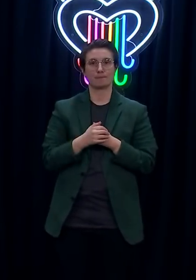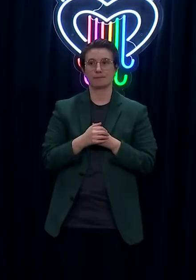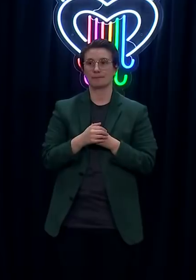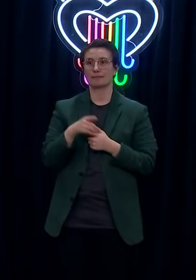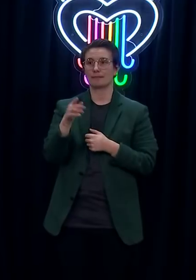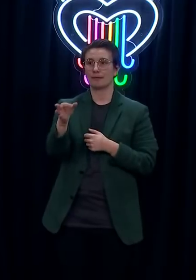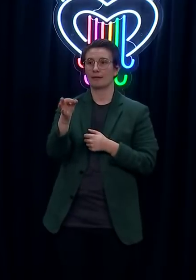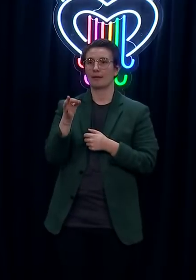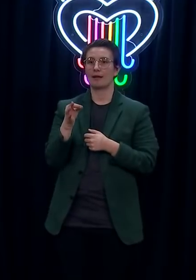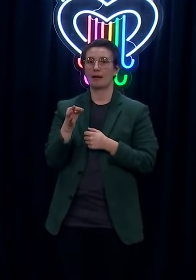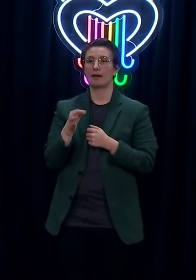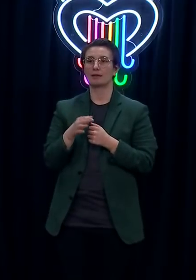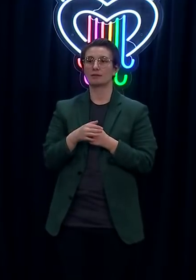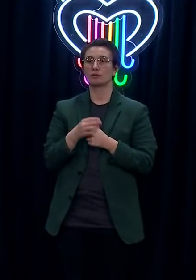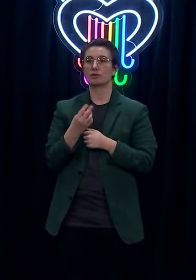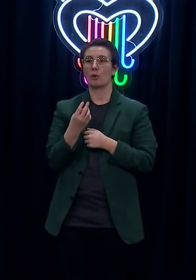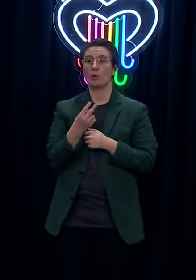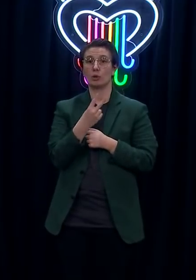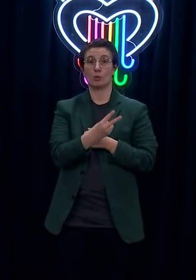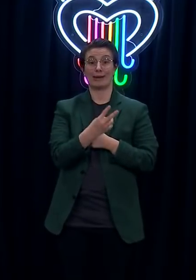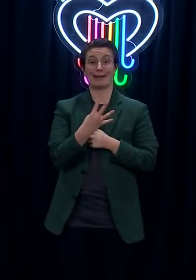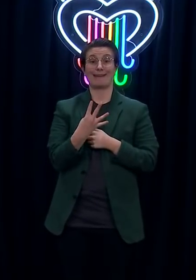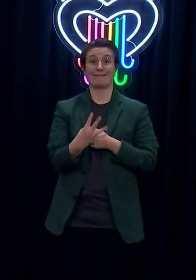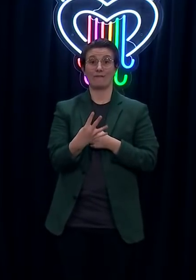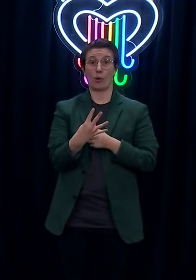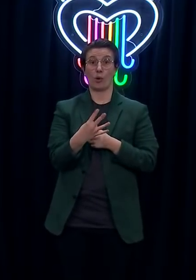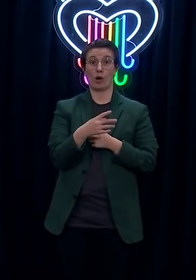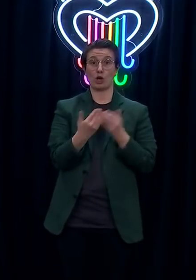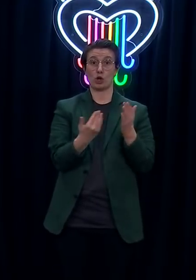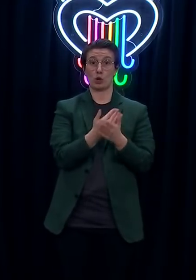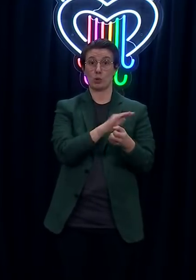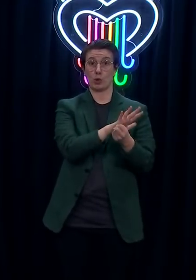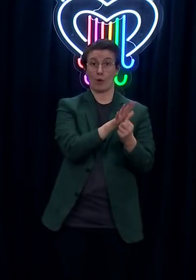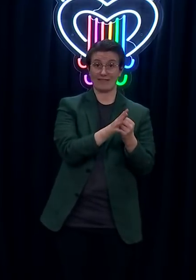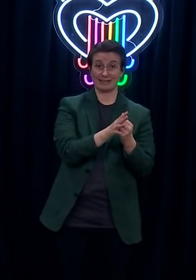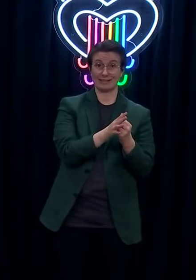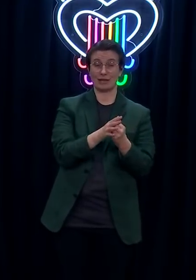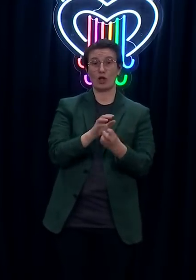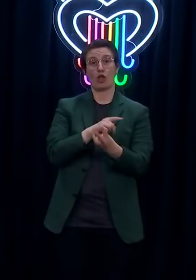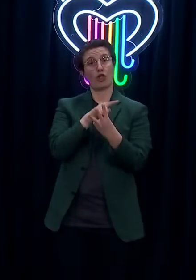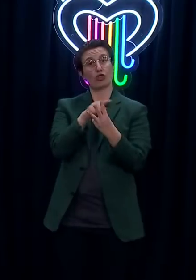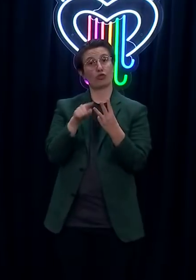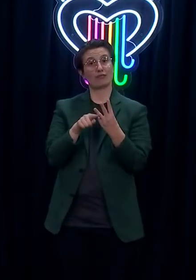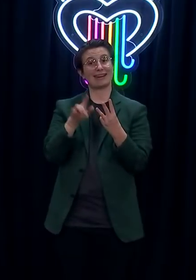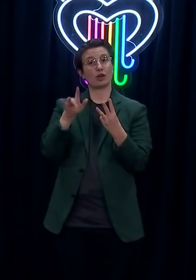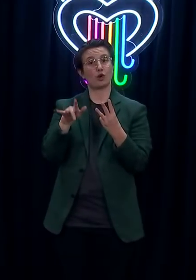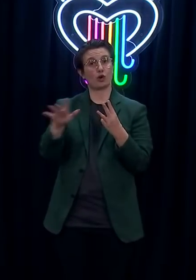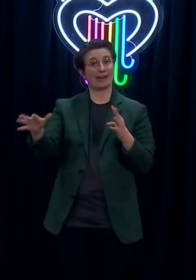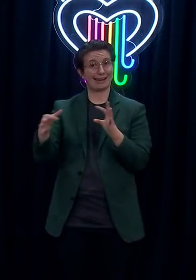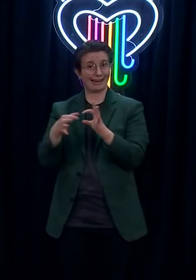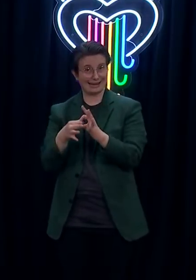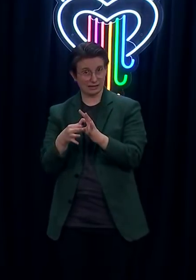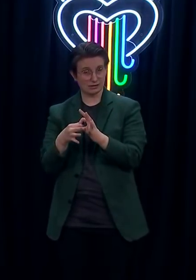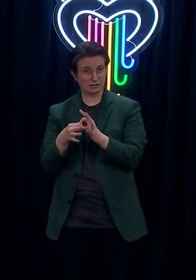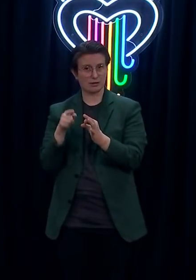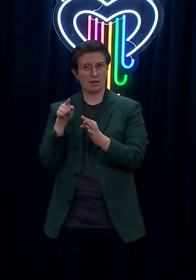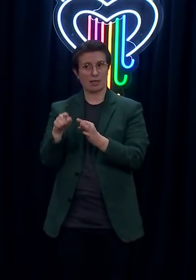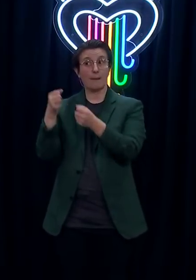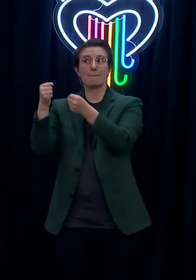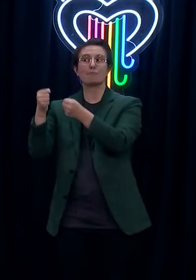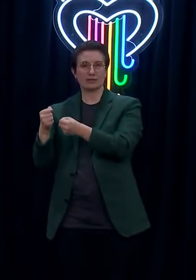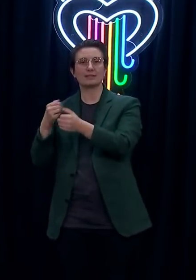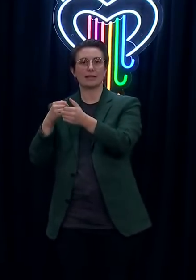and three of them are unlinked. Then there are 21 remaining. The prisoner is amongst those three. Of the three. So you see there are 19 at household